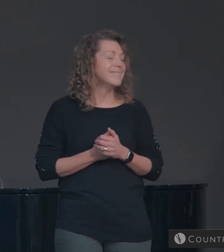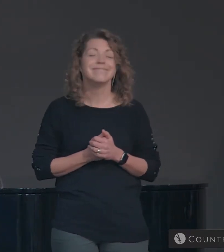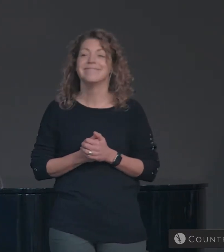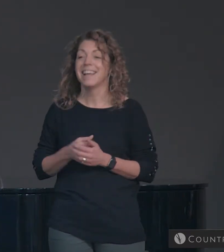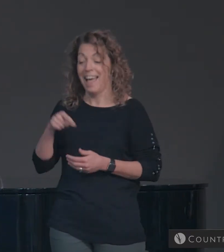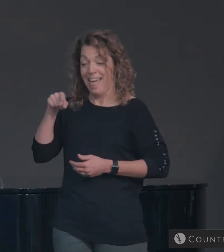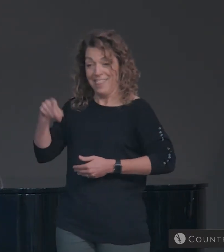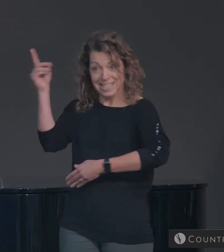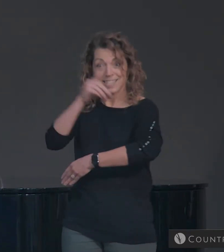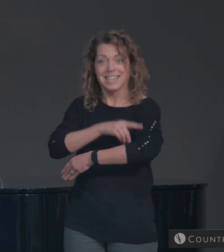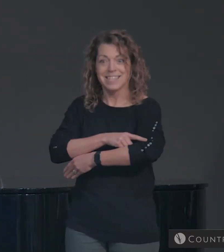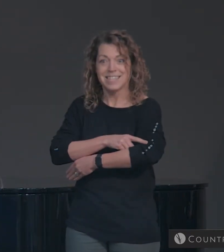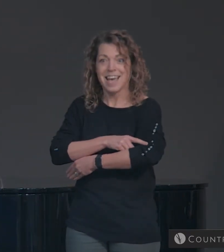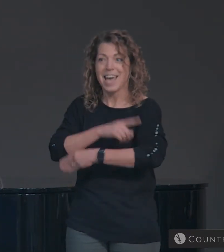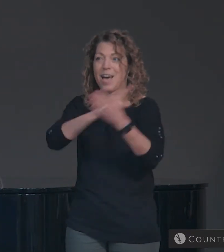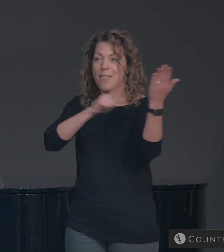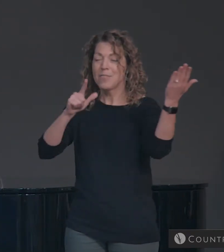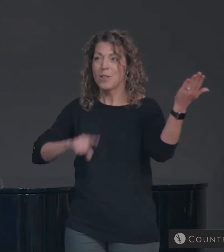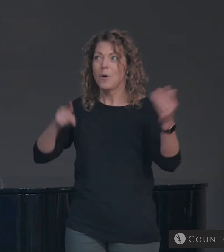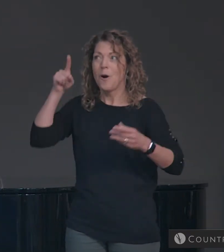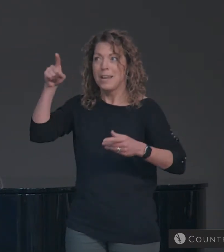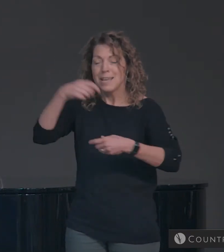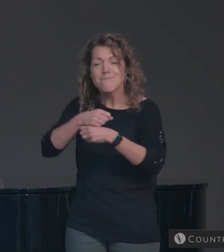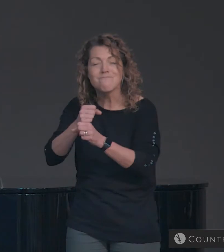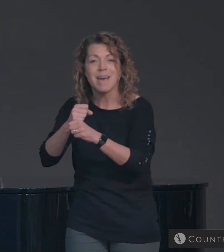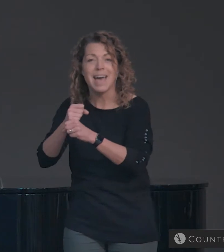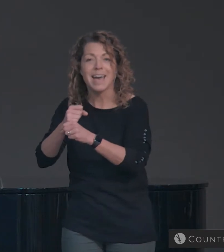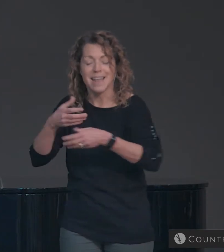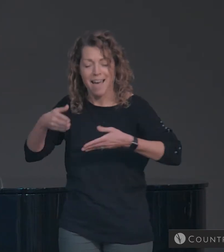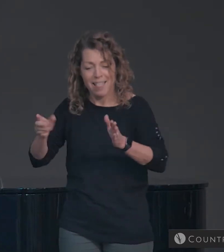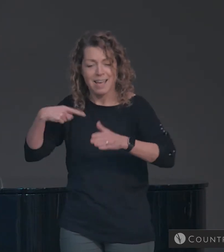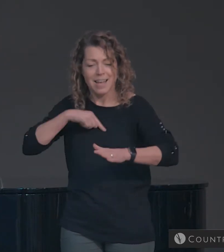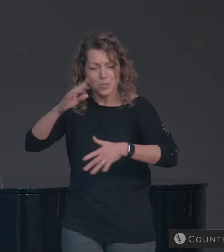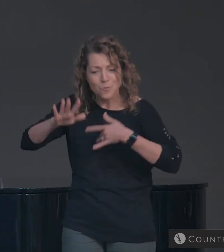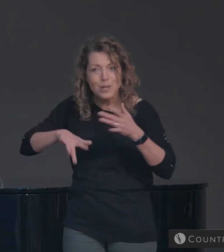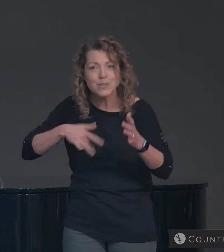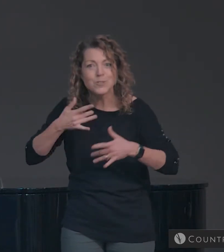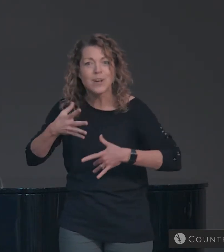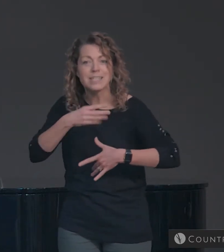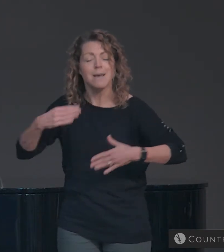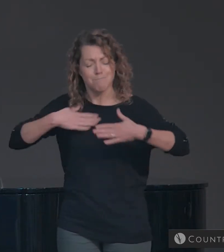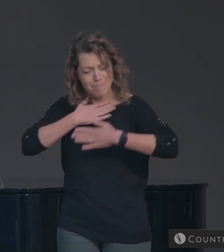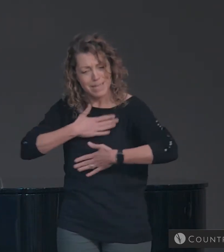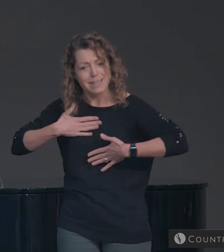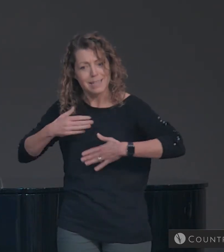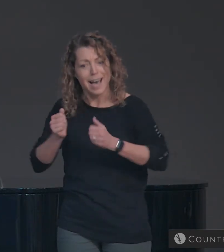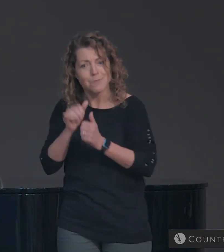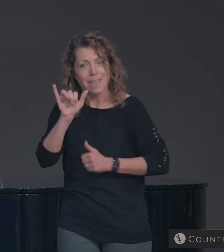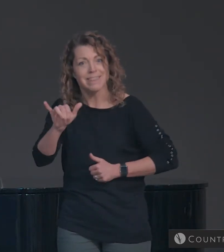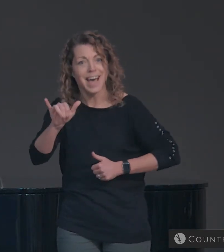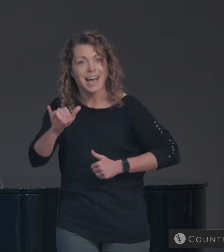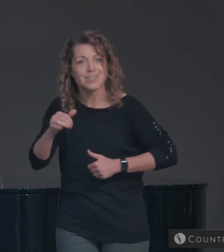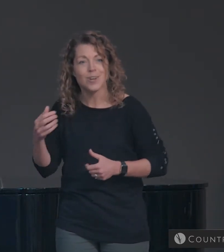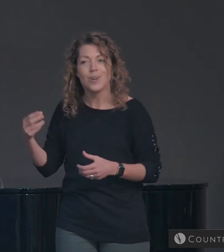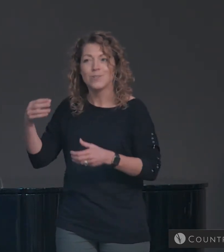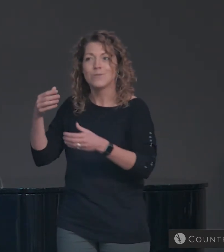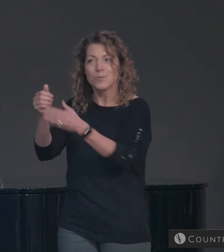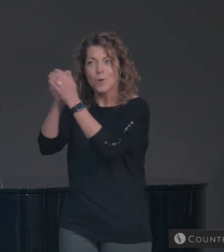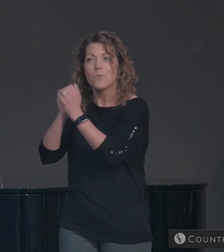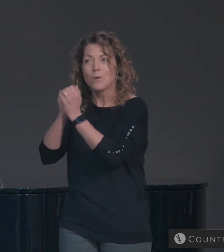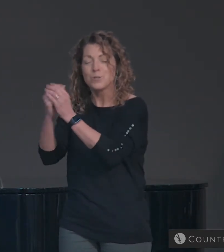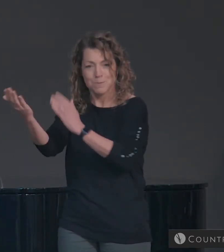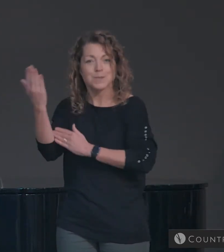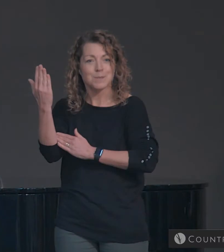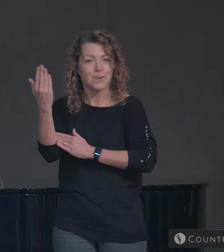This is the day that the Lord has made. Let us rejoice and be glad in it. Join us in worship this morning.